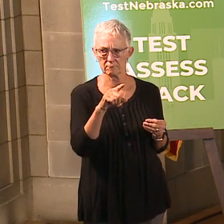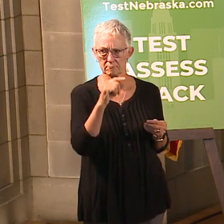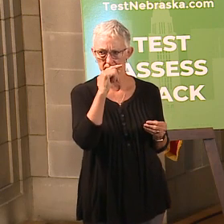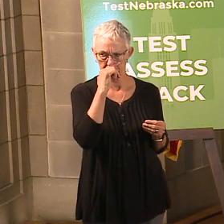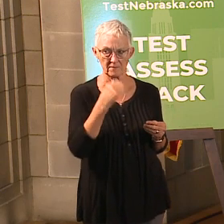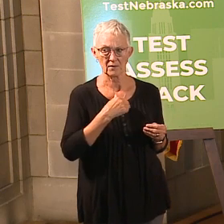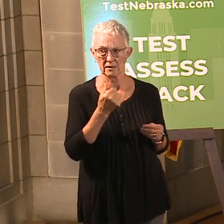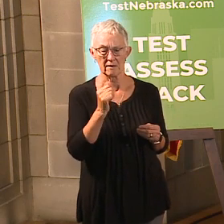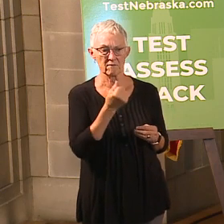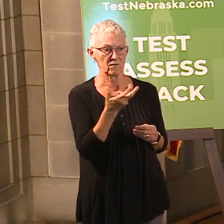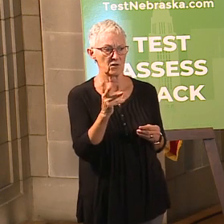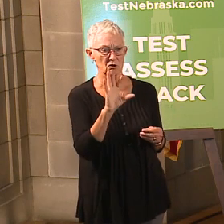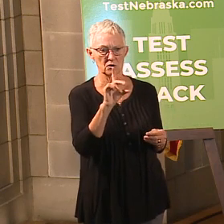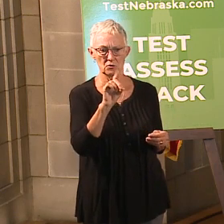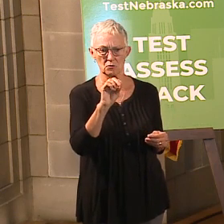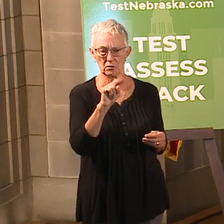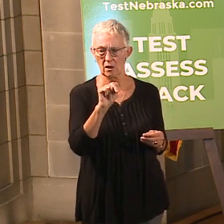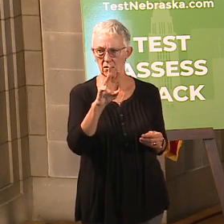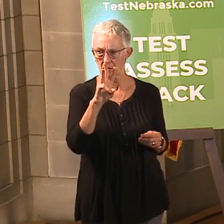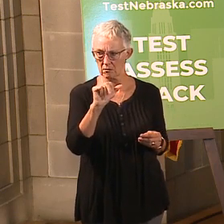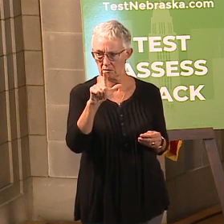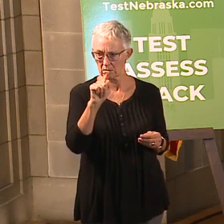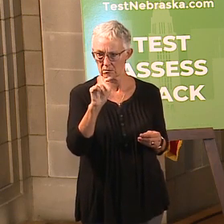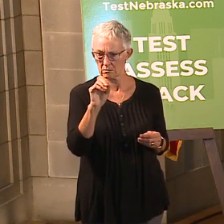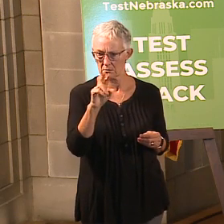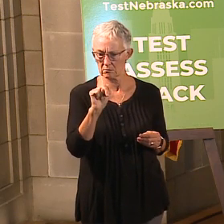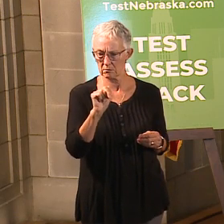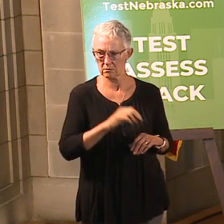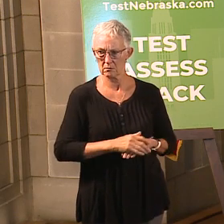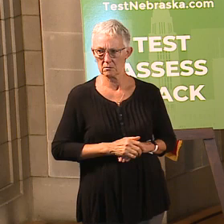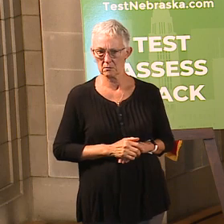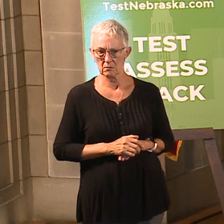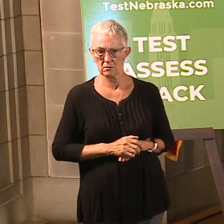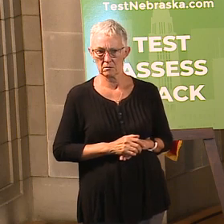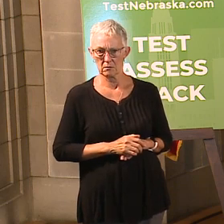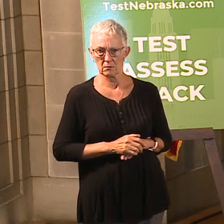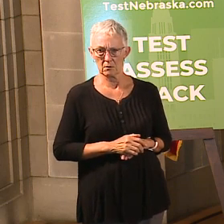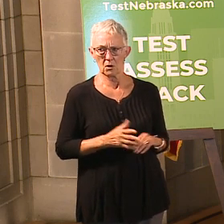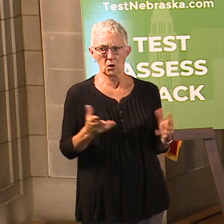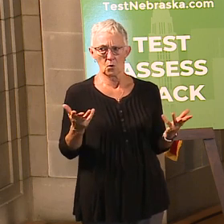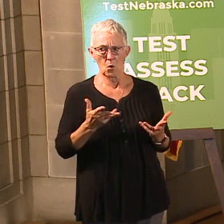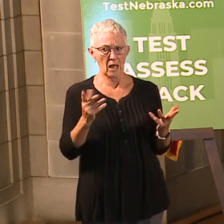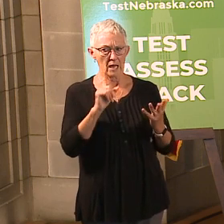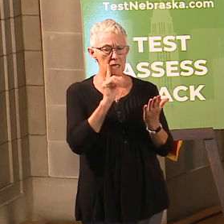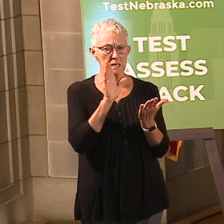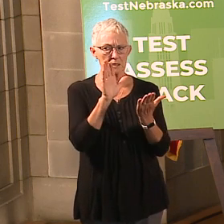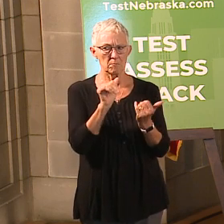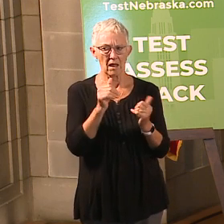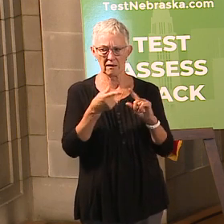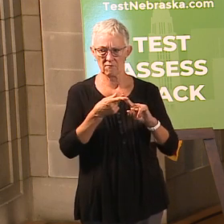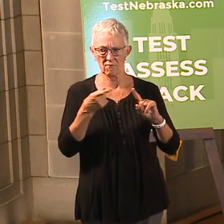A couple of questions. Don Walton is asking, what is the emergency telling you about what to expect from the virus?